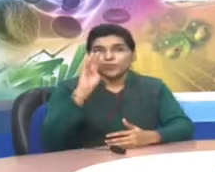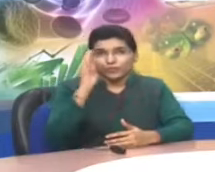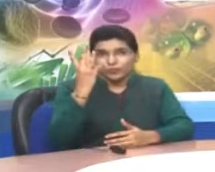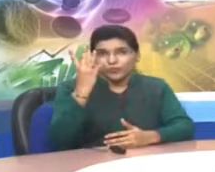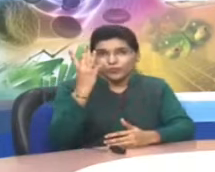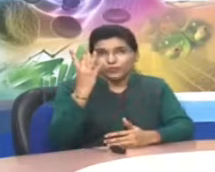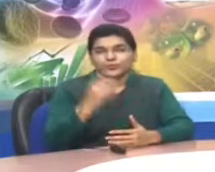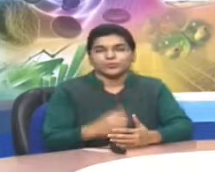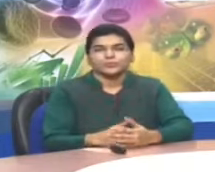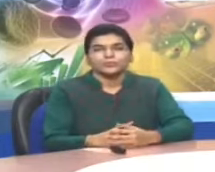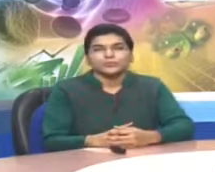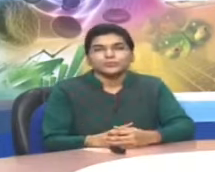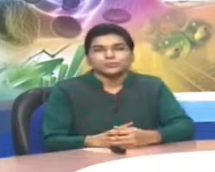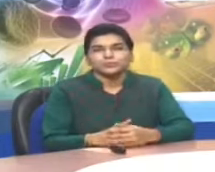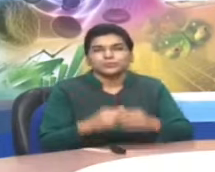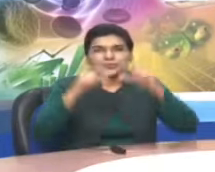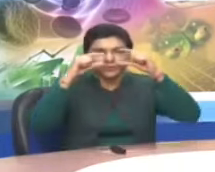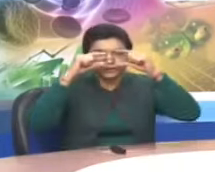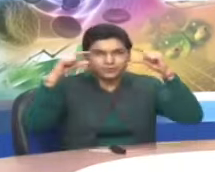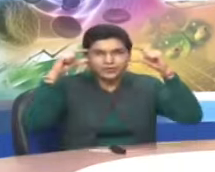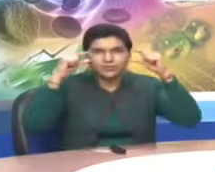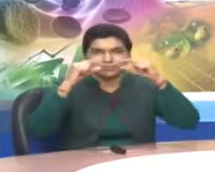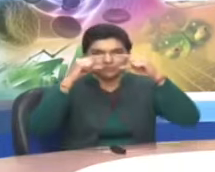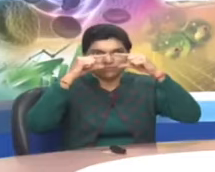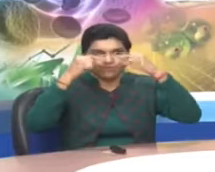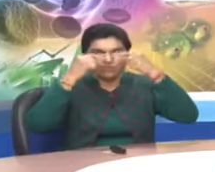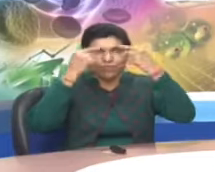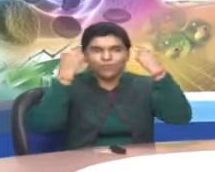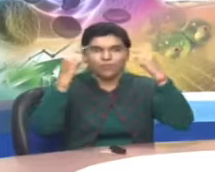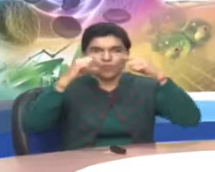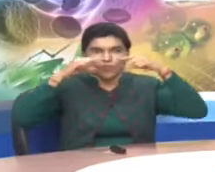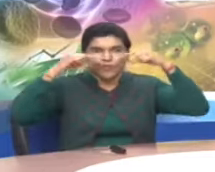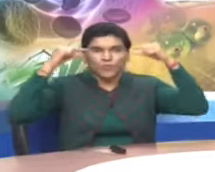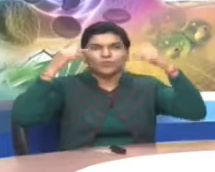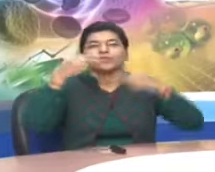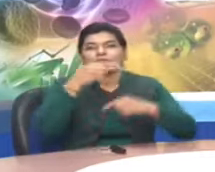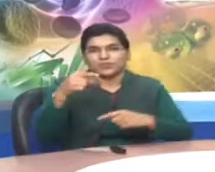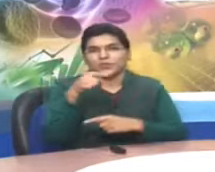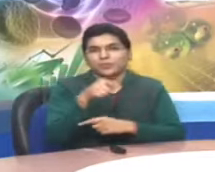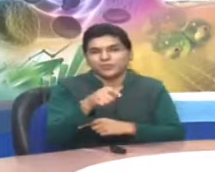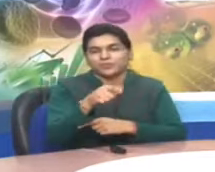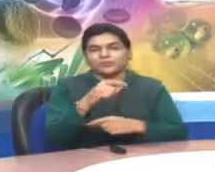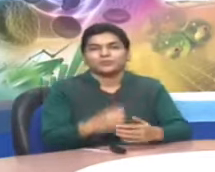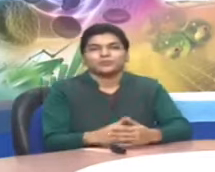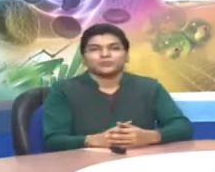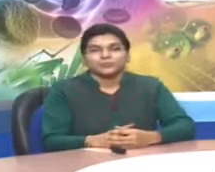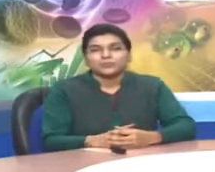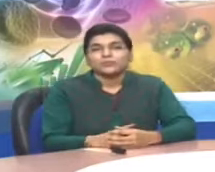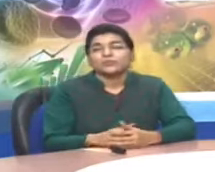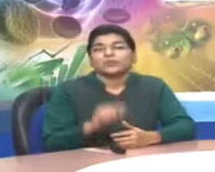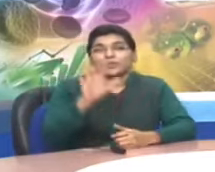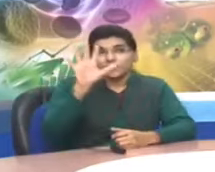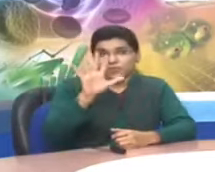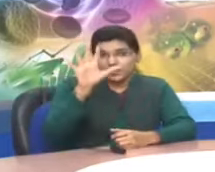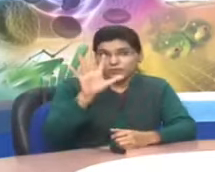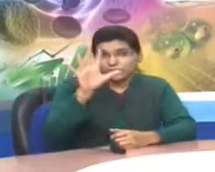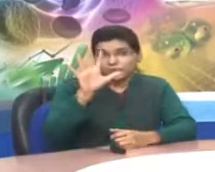Fourth word is horn-rimmed. It is a shape of the specs.